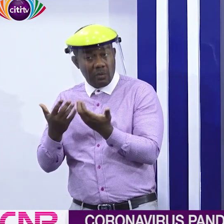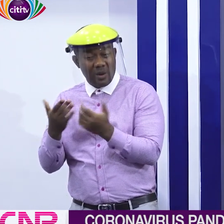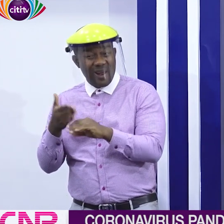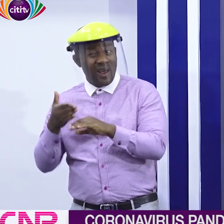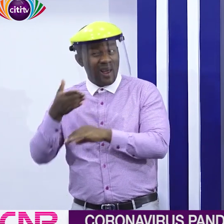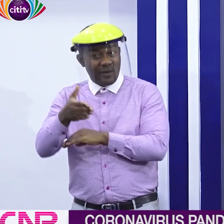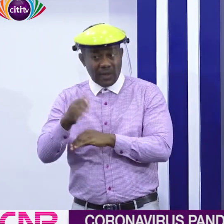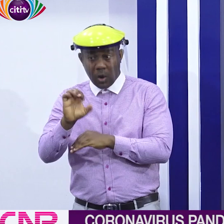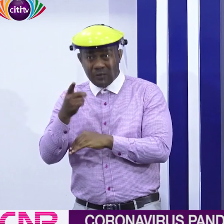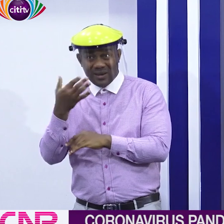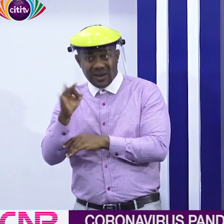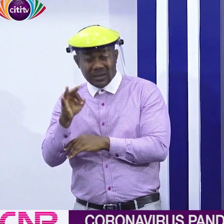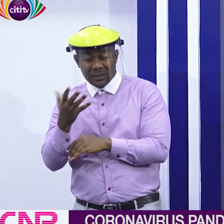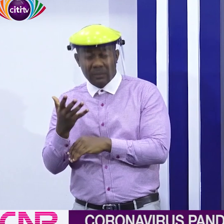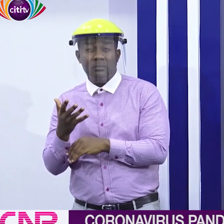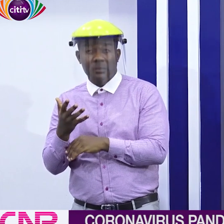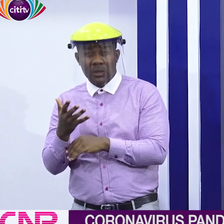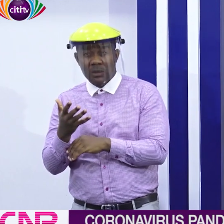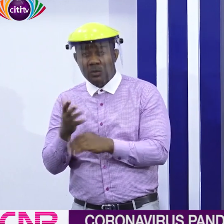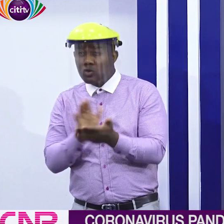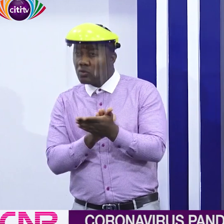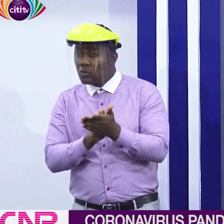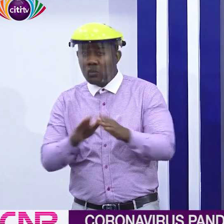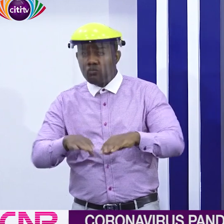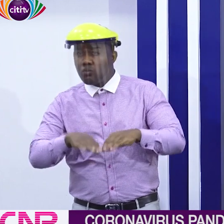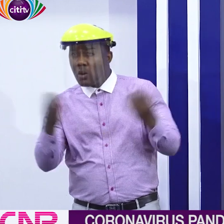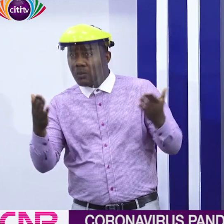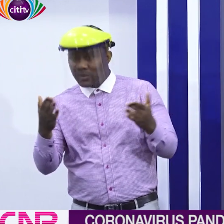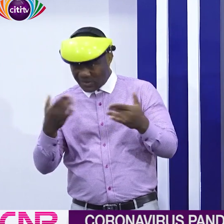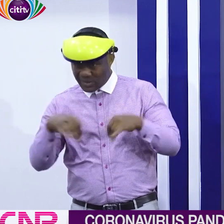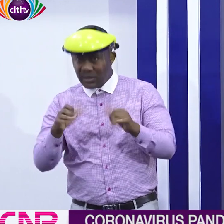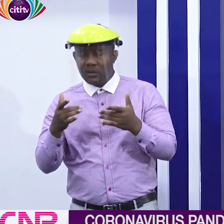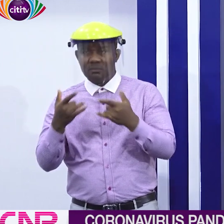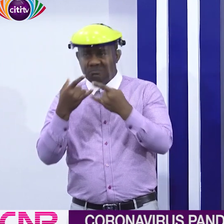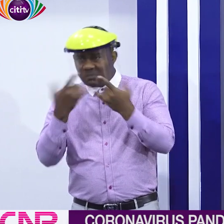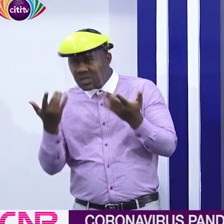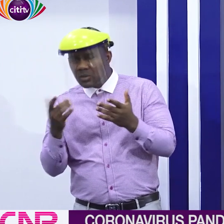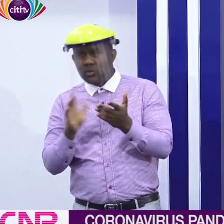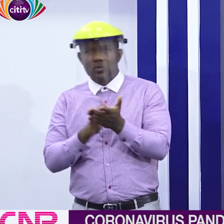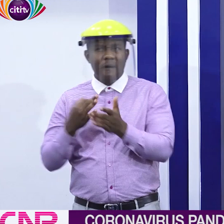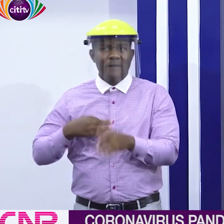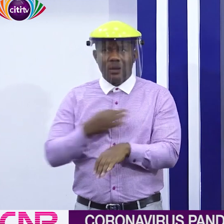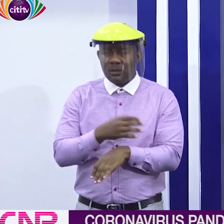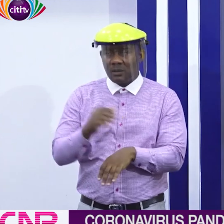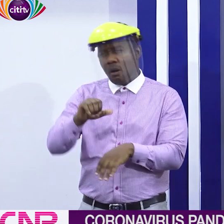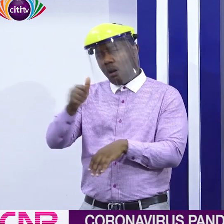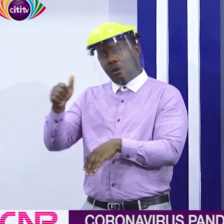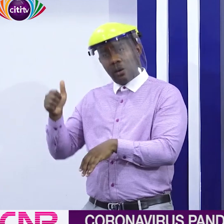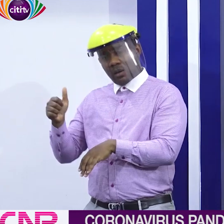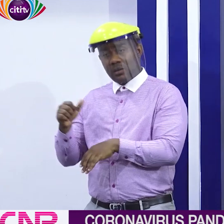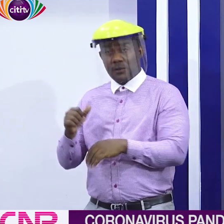-restriction measures that will allow a reopening of schools while protecting students, faculty, and non-teaching staff.